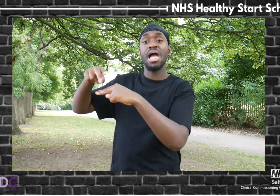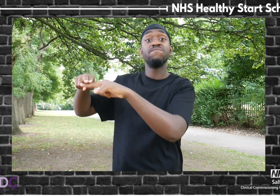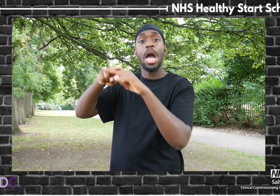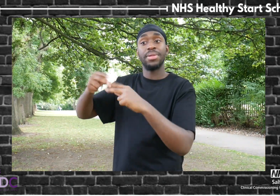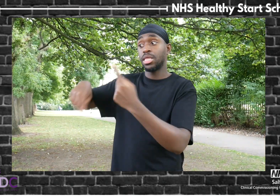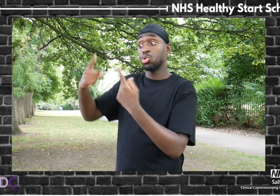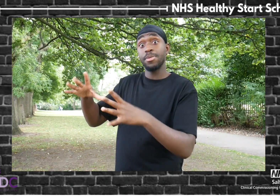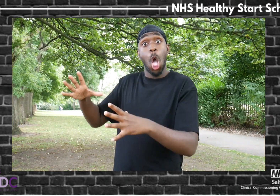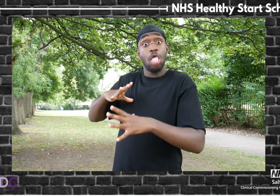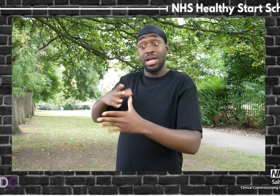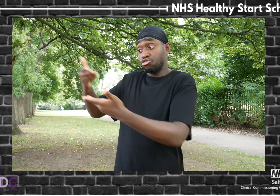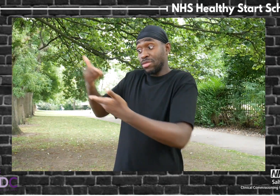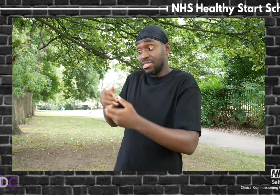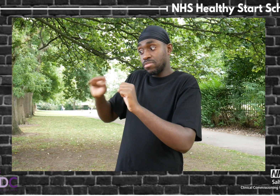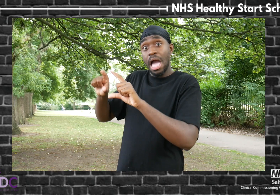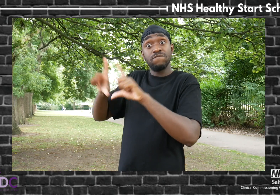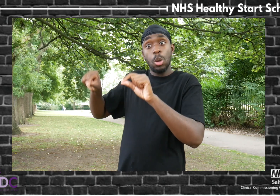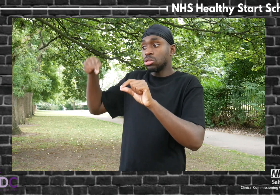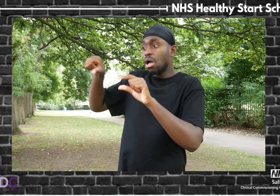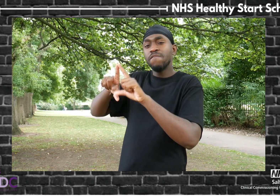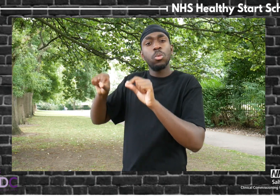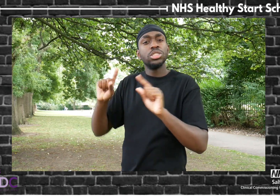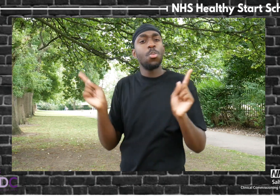for a range of food items and vitamins.